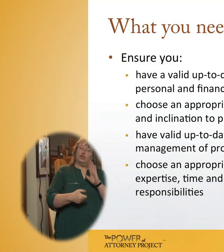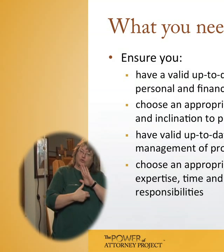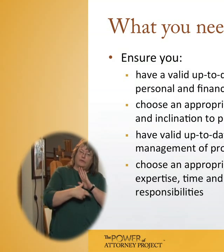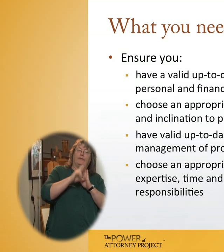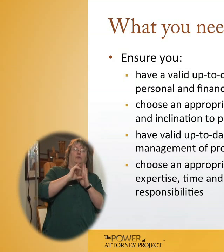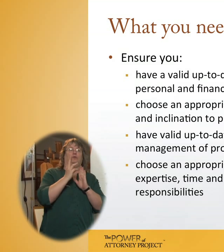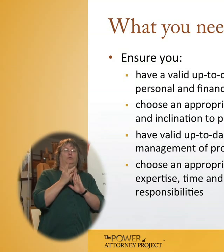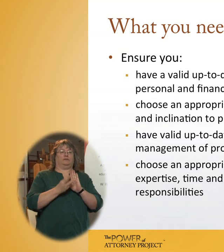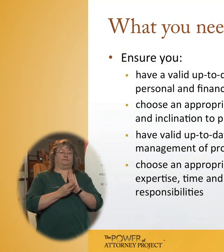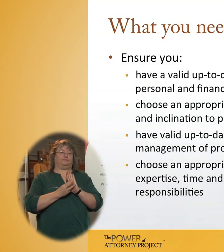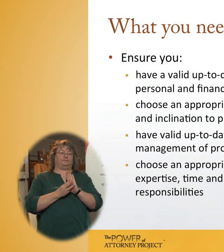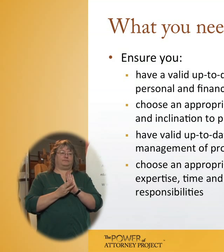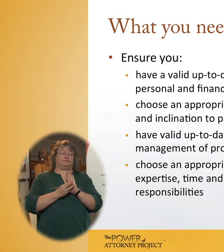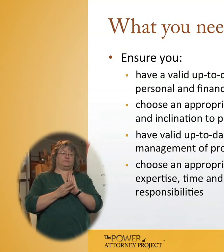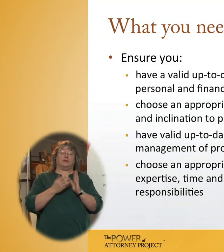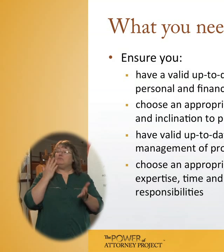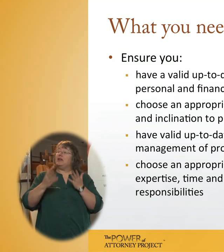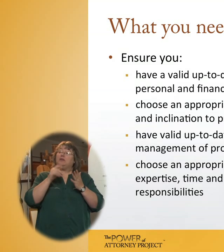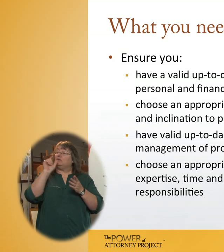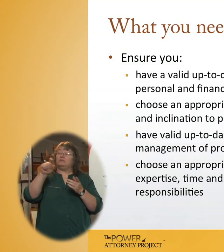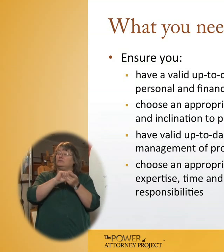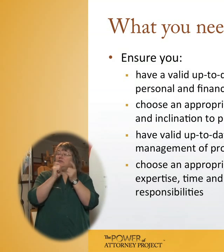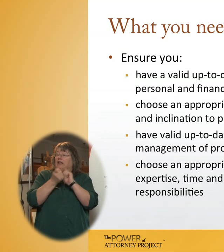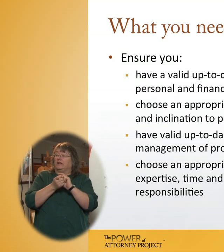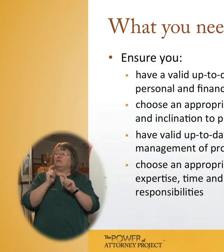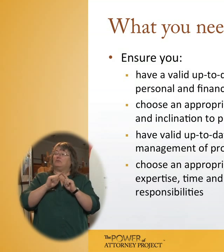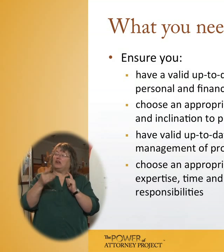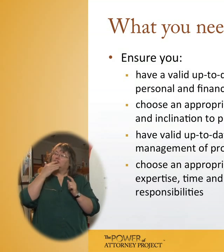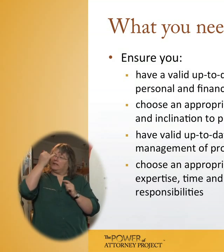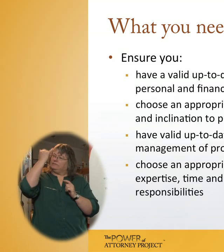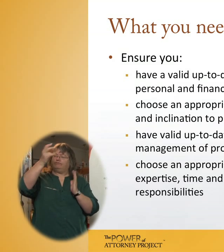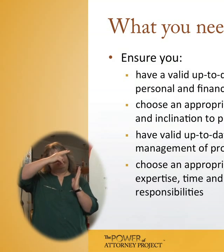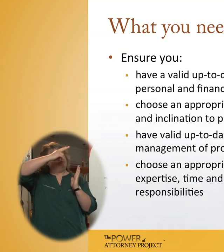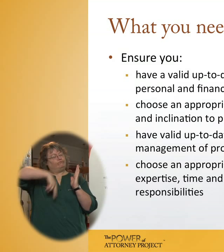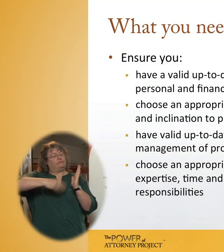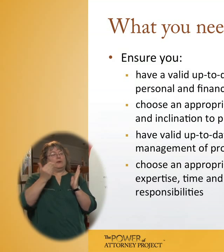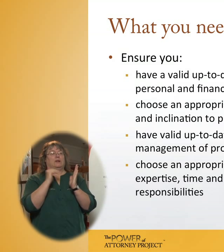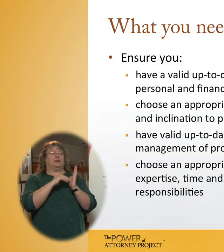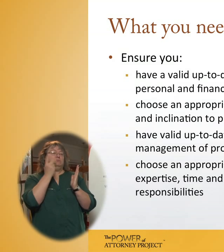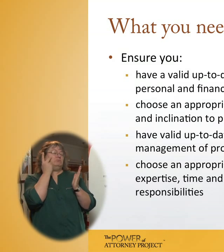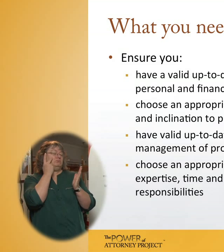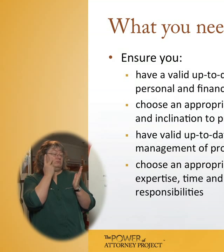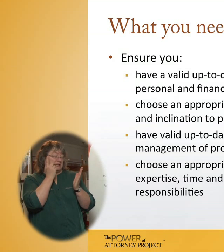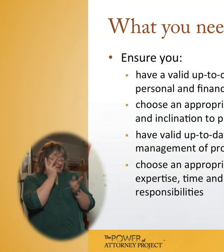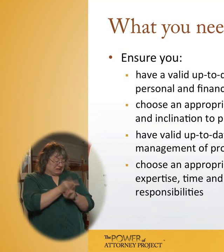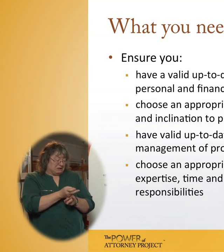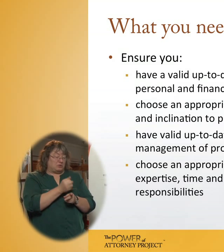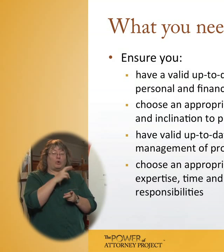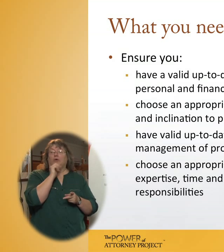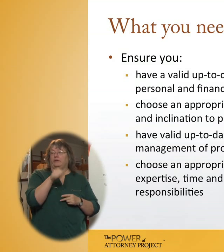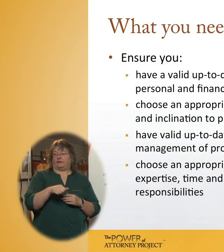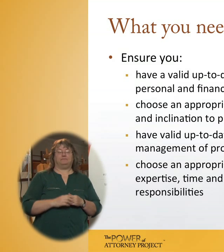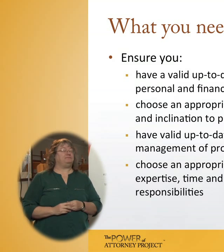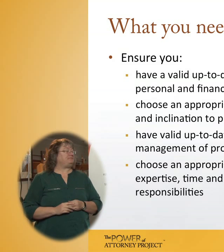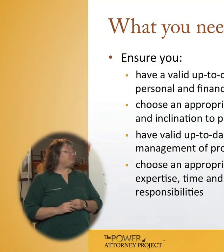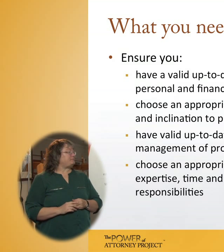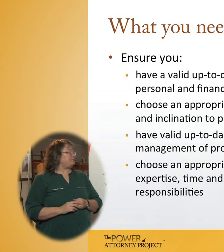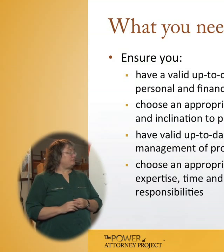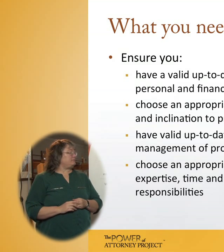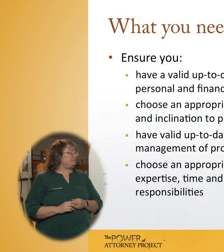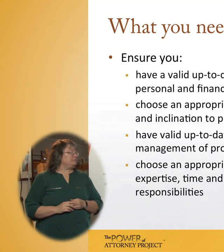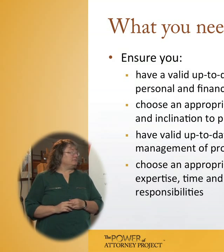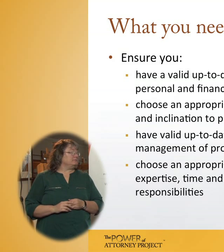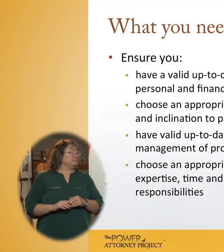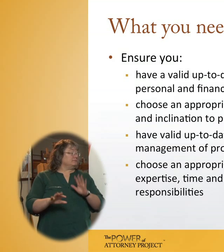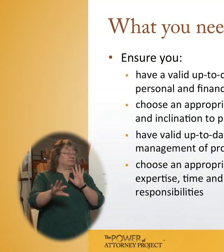at least review your will. It may not need to be changed, but at least take a look at it to see. And again, just every few years. Choose an